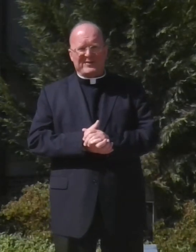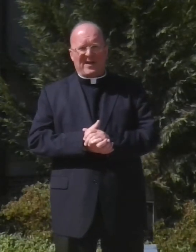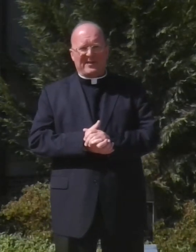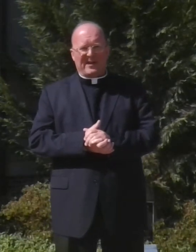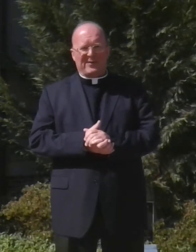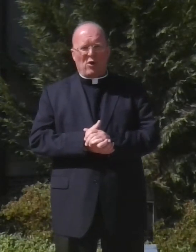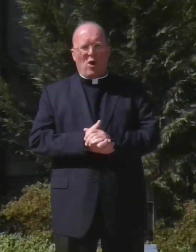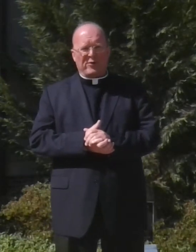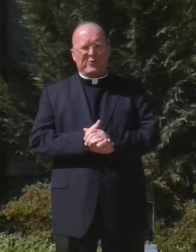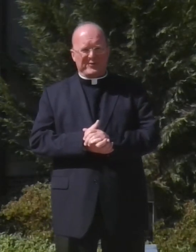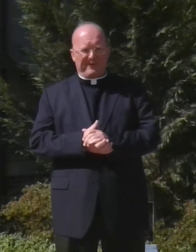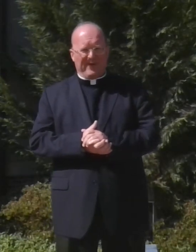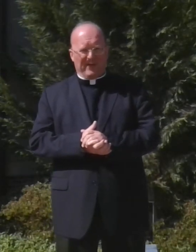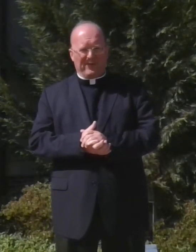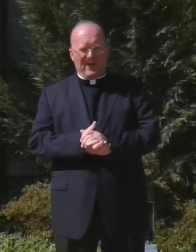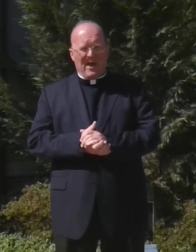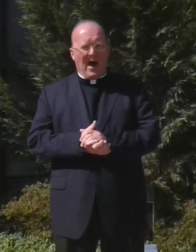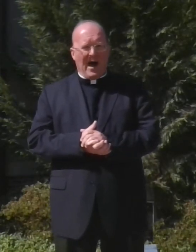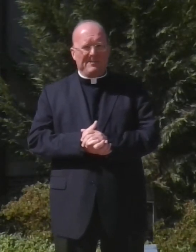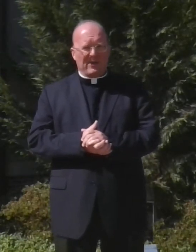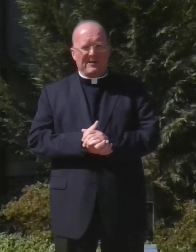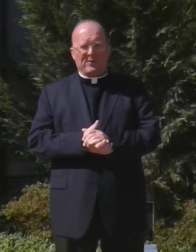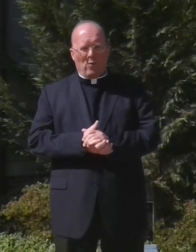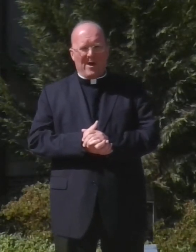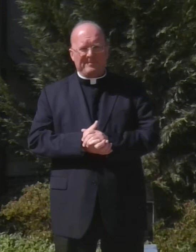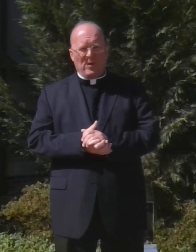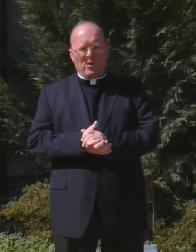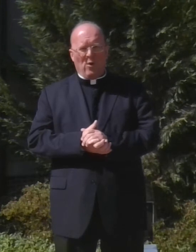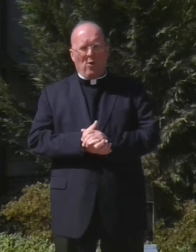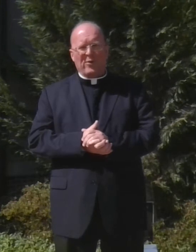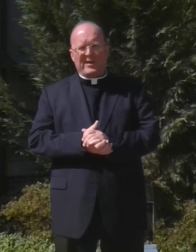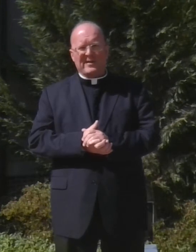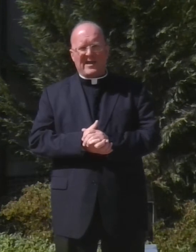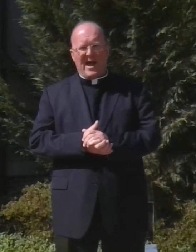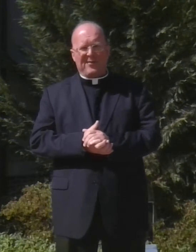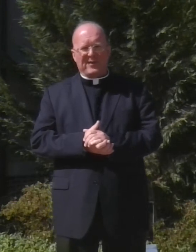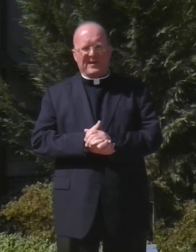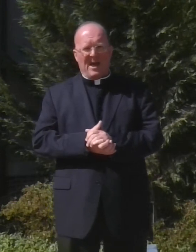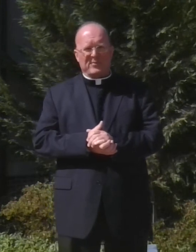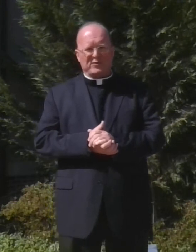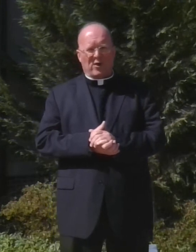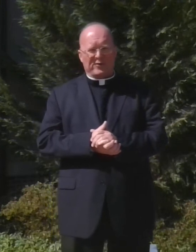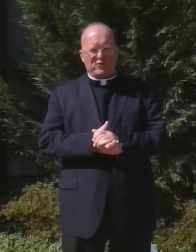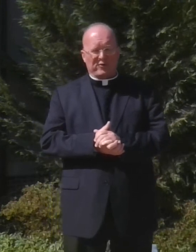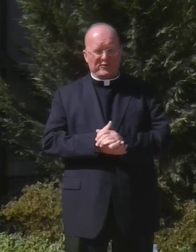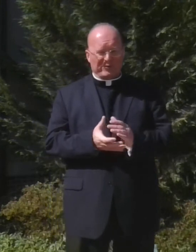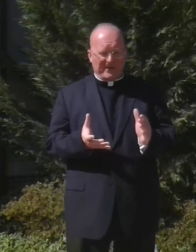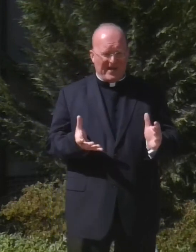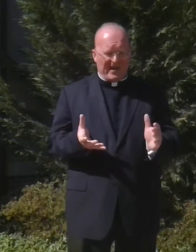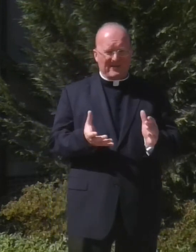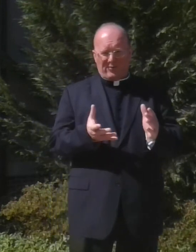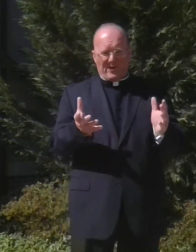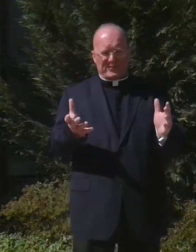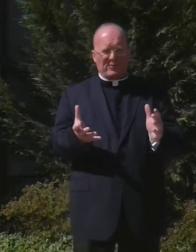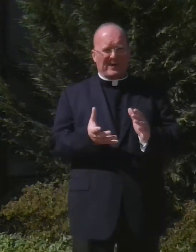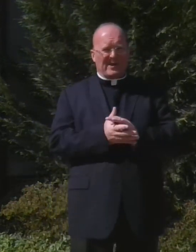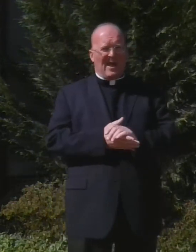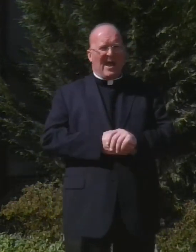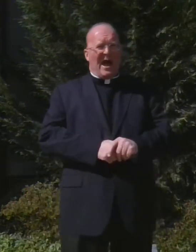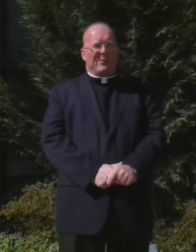Sunday, the Articles of Faith. I believe at one holy, catholic, and apostolic church. So today, throughout this week, I